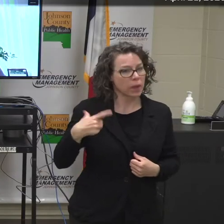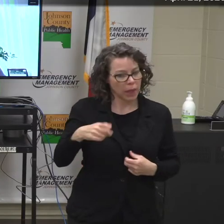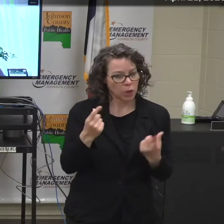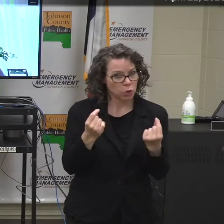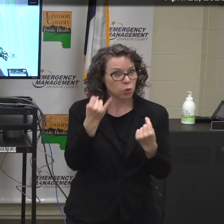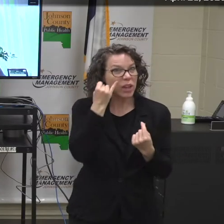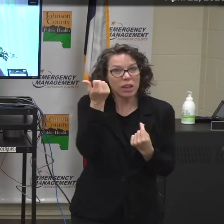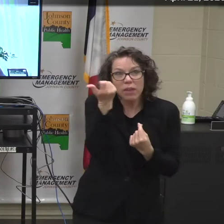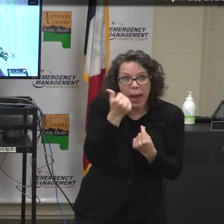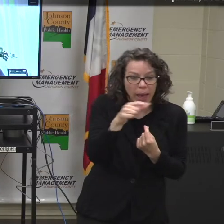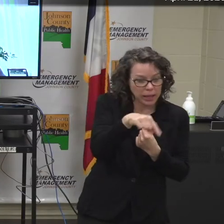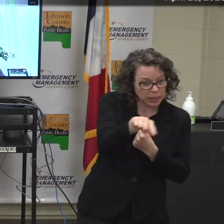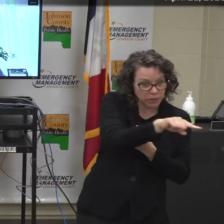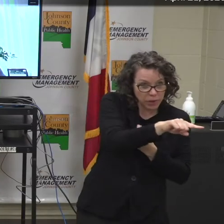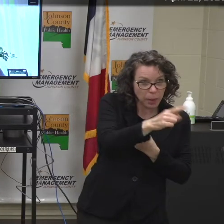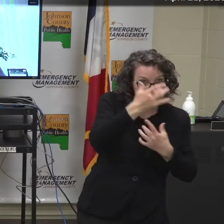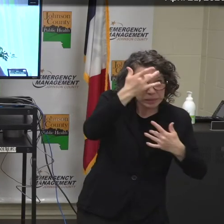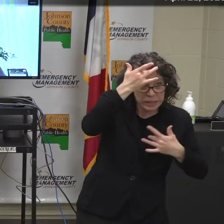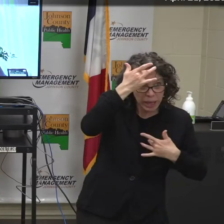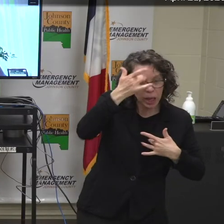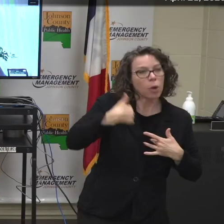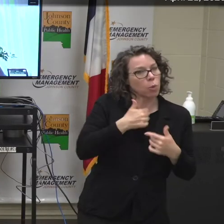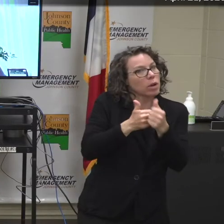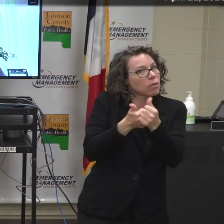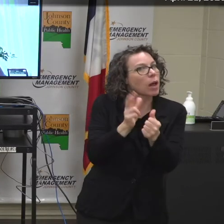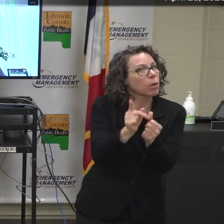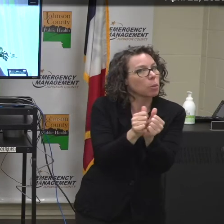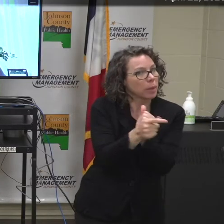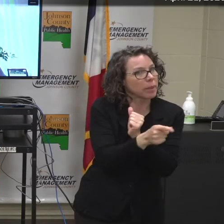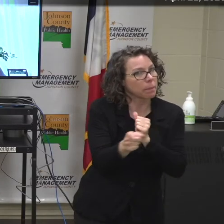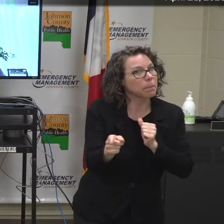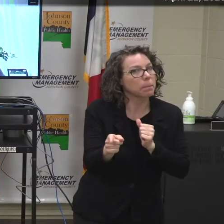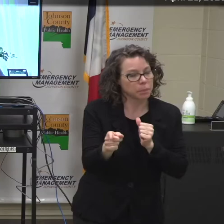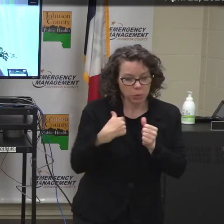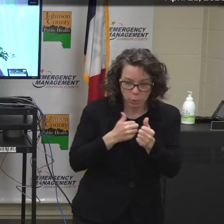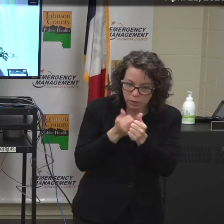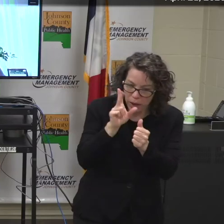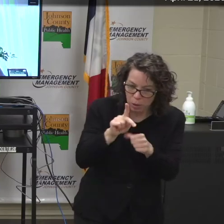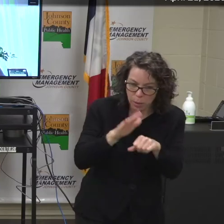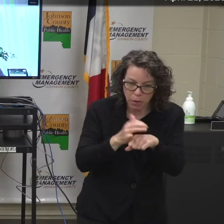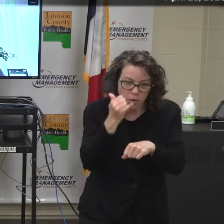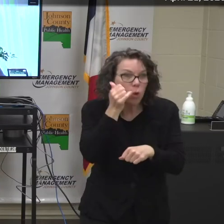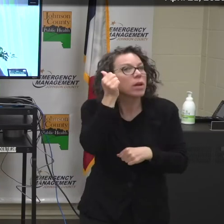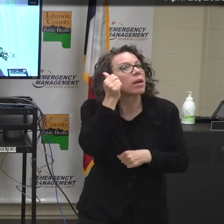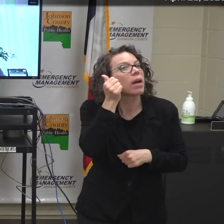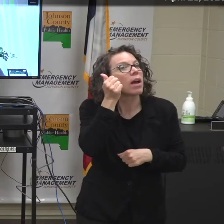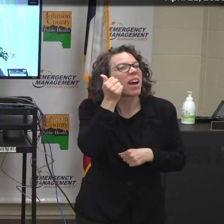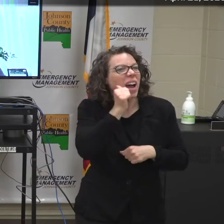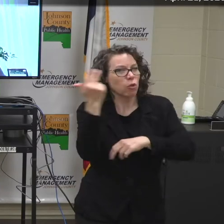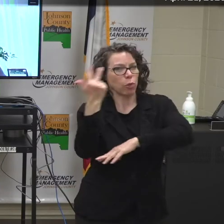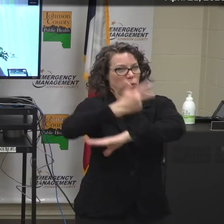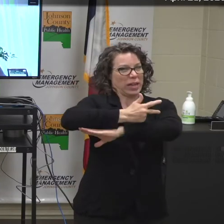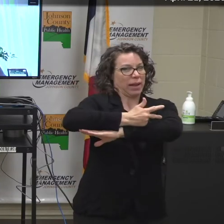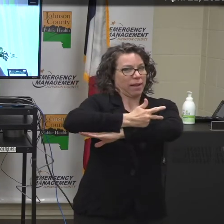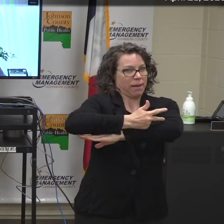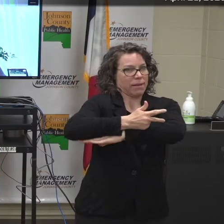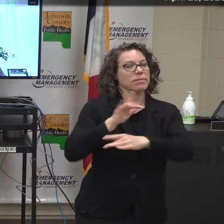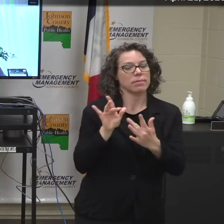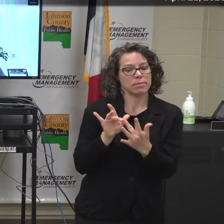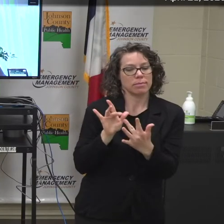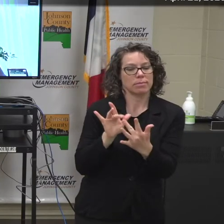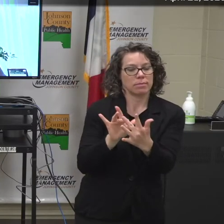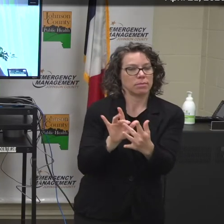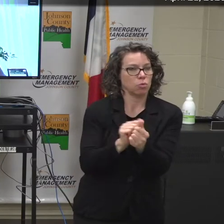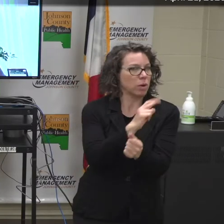who are in our Accountable Care Organization, are also following up by phone every three days with every